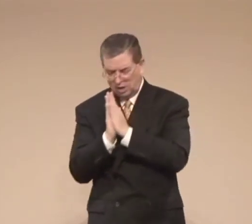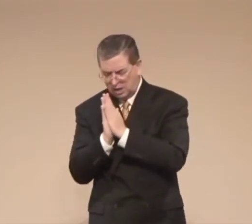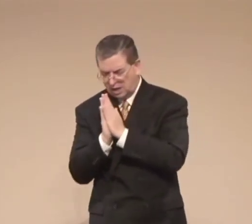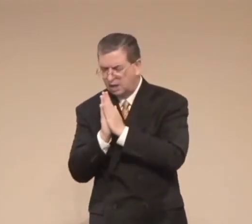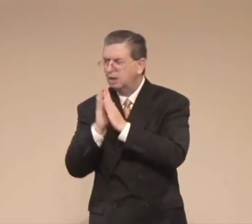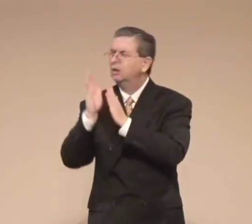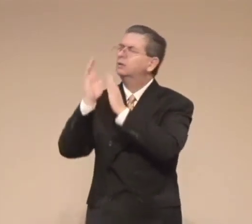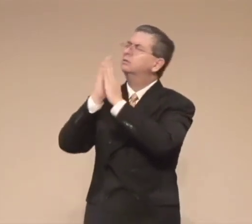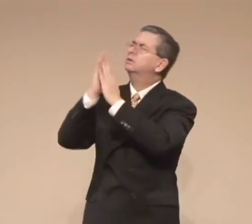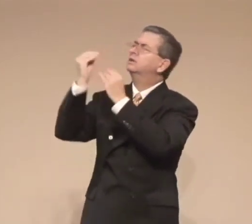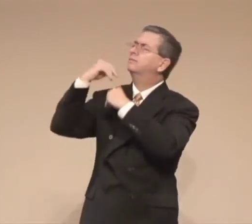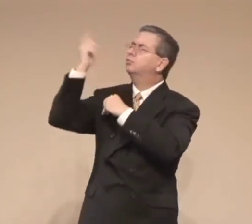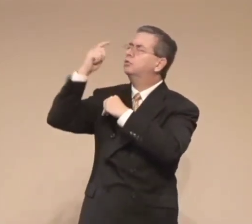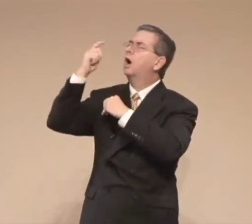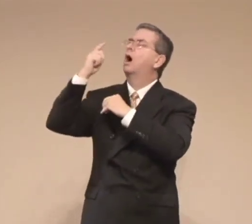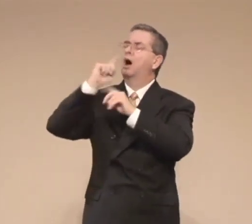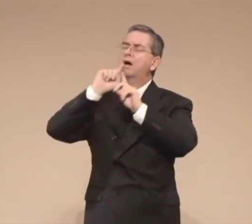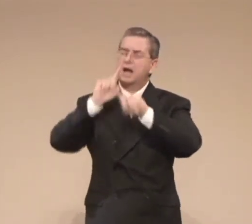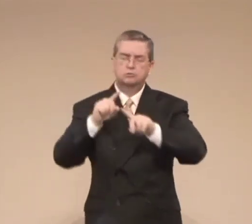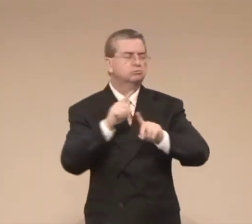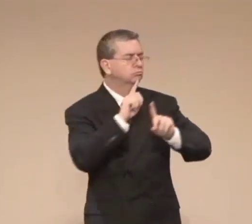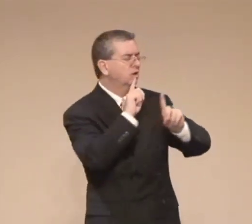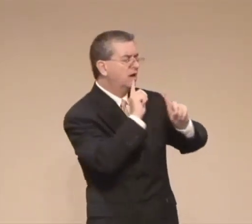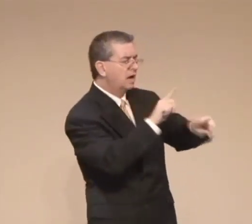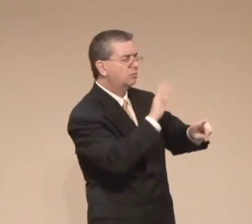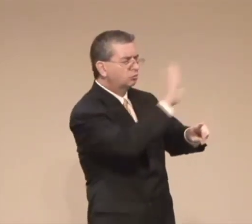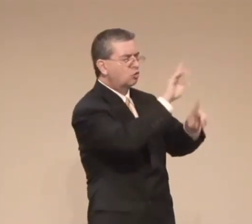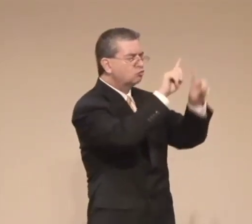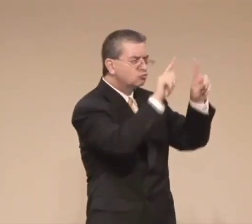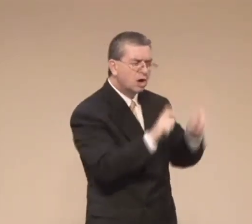and as we wander through this world